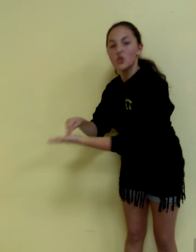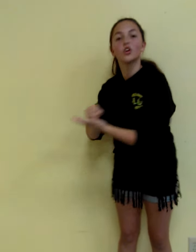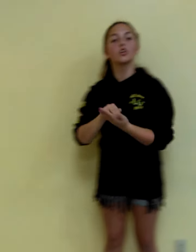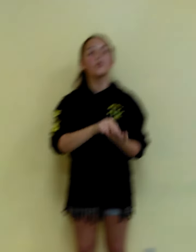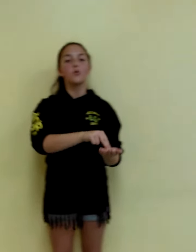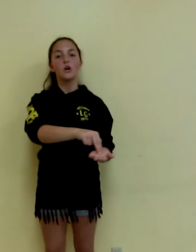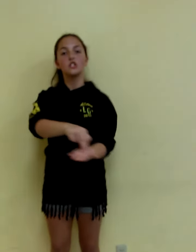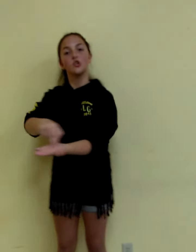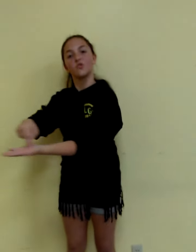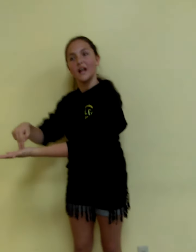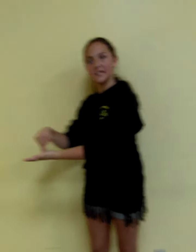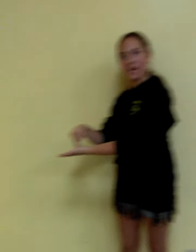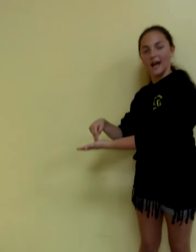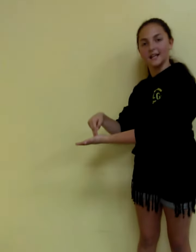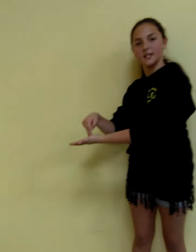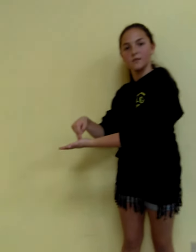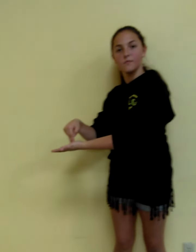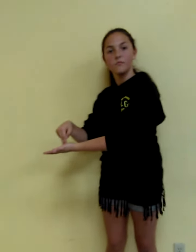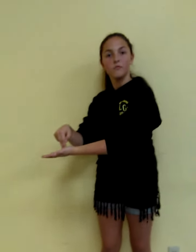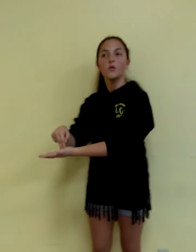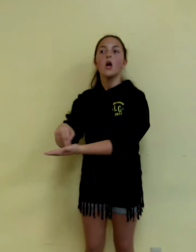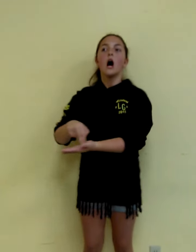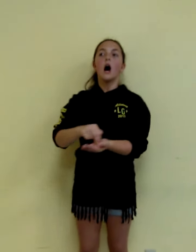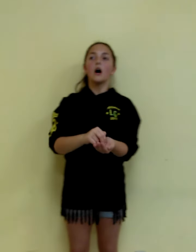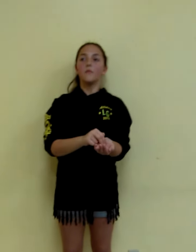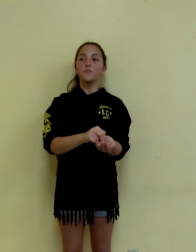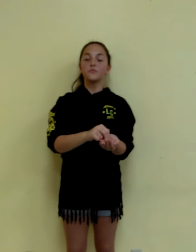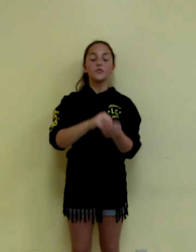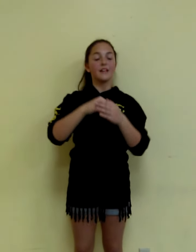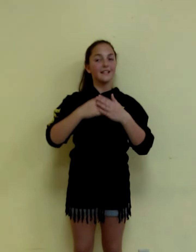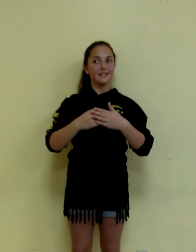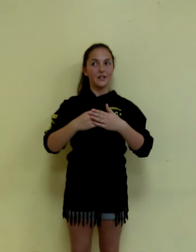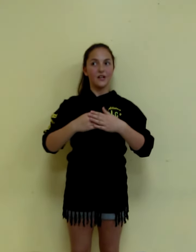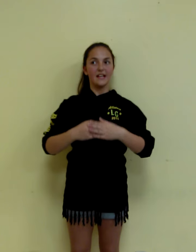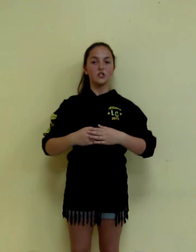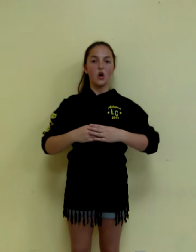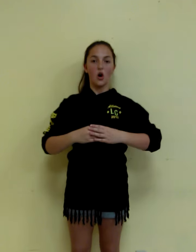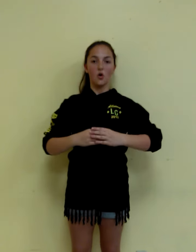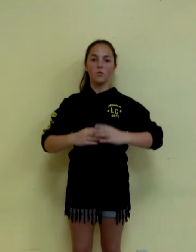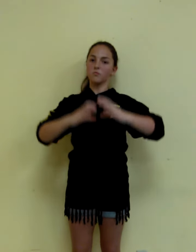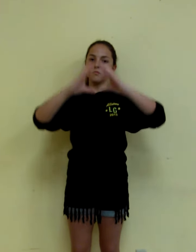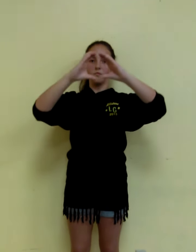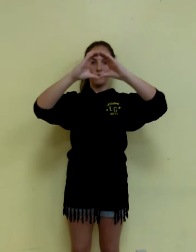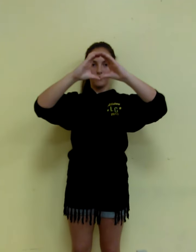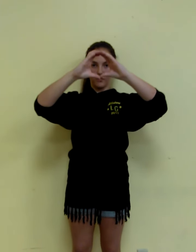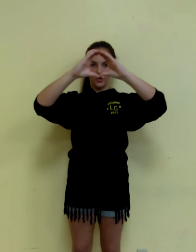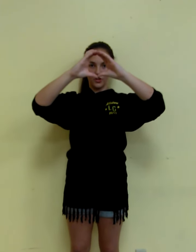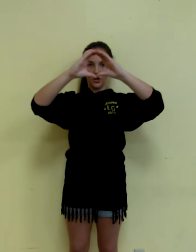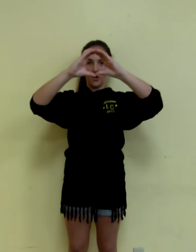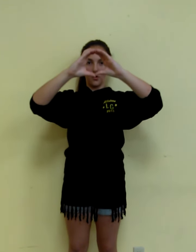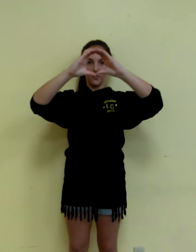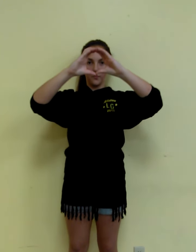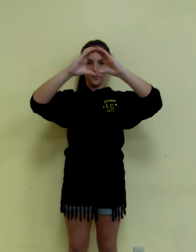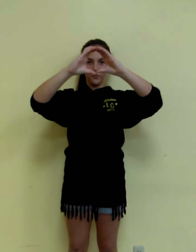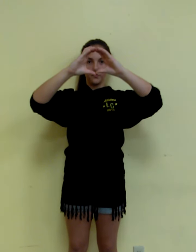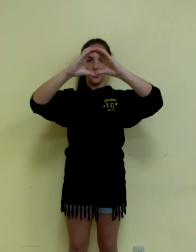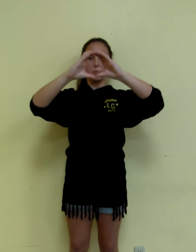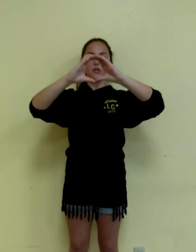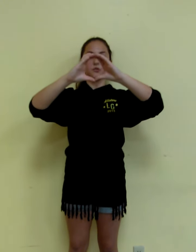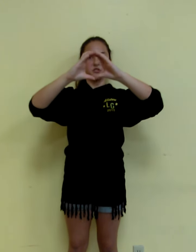You're going to go towards your right side. So the next letter is O. You're just going to go O. You're going put it towards